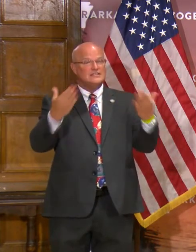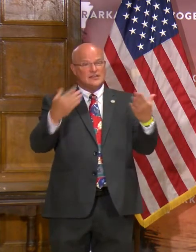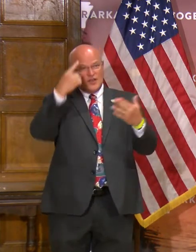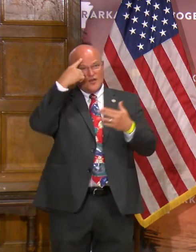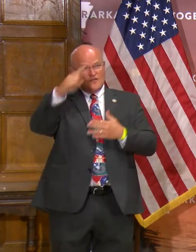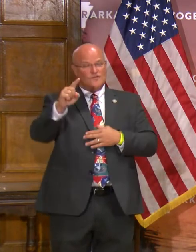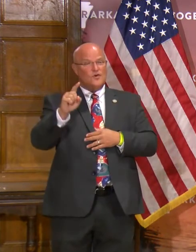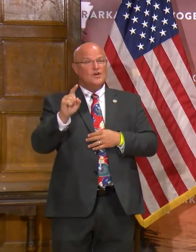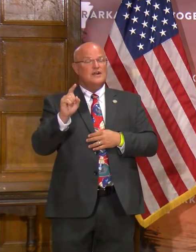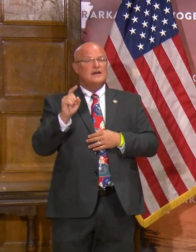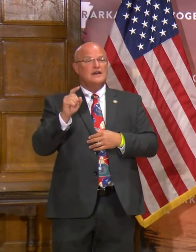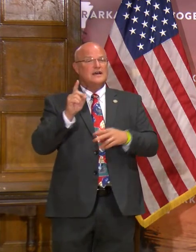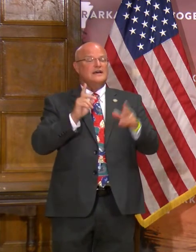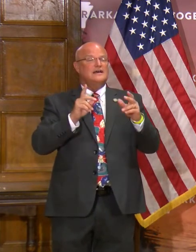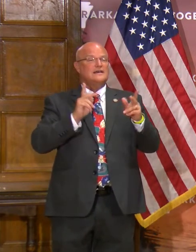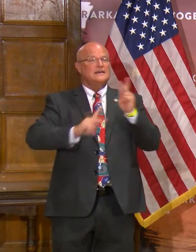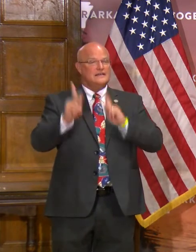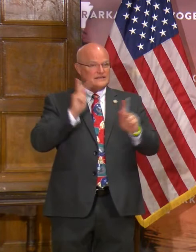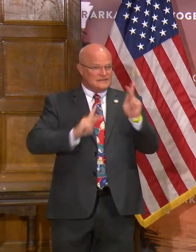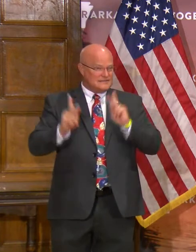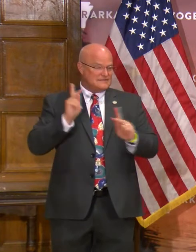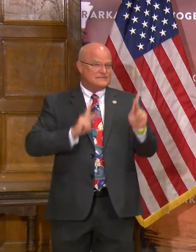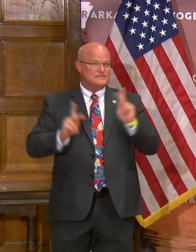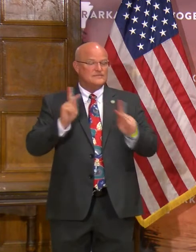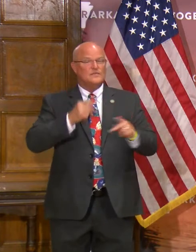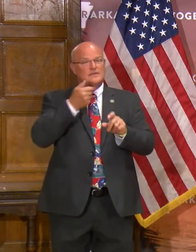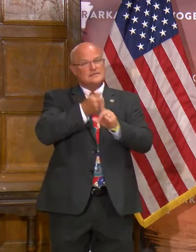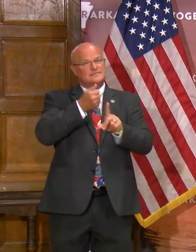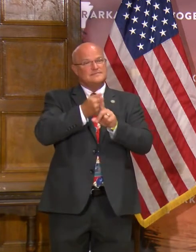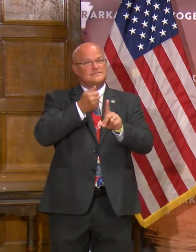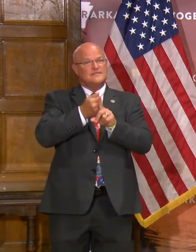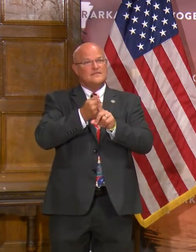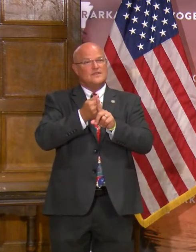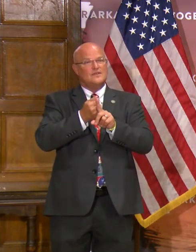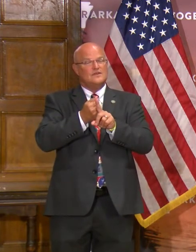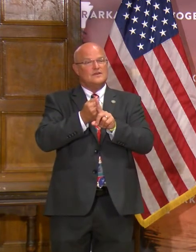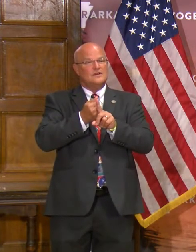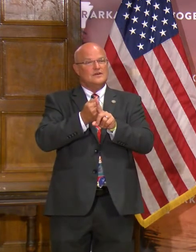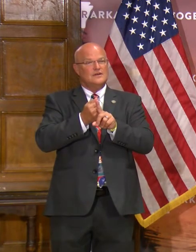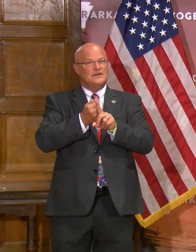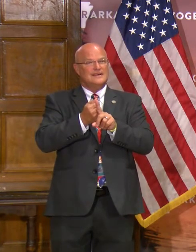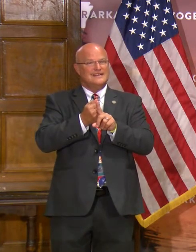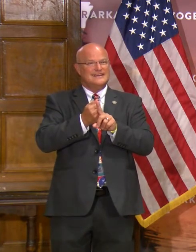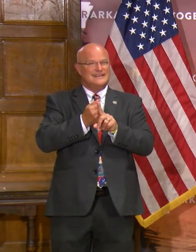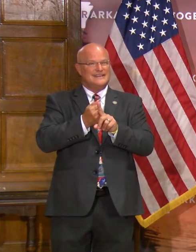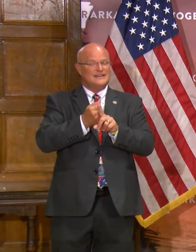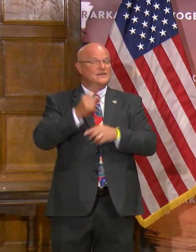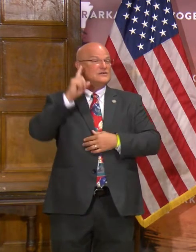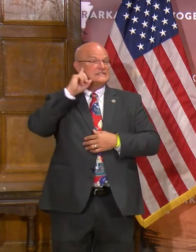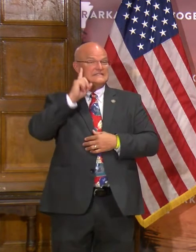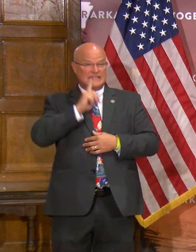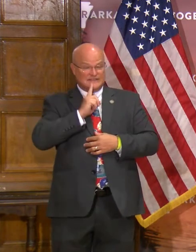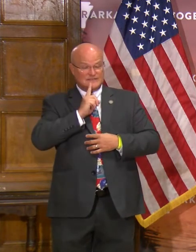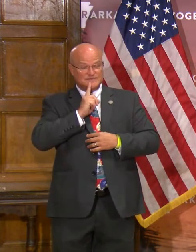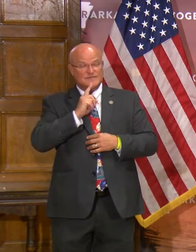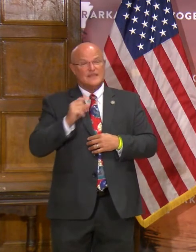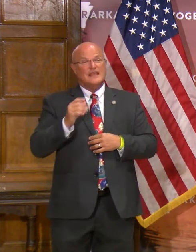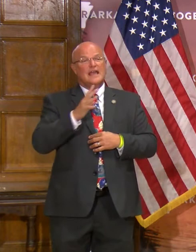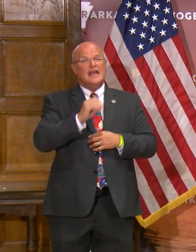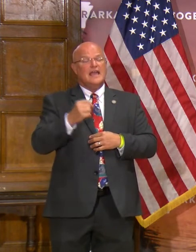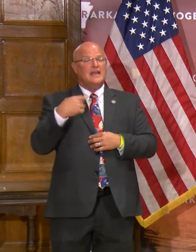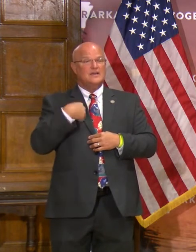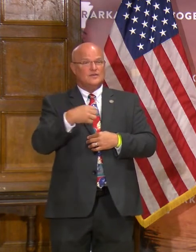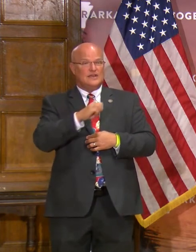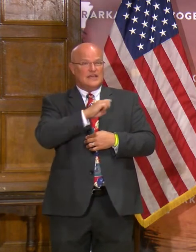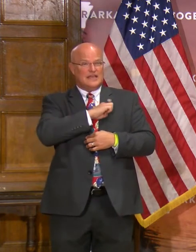to those who have that disability and we